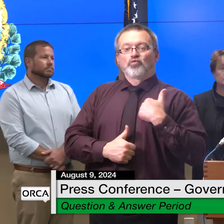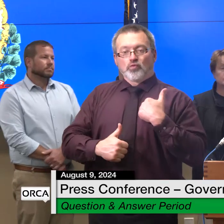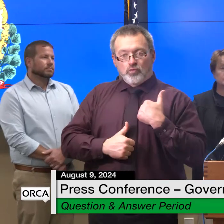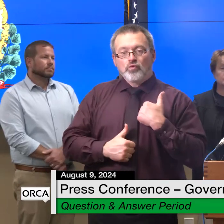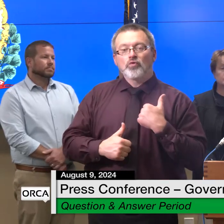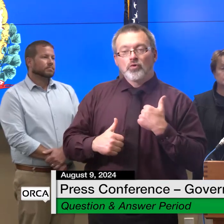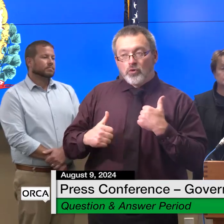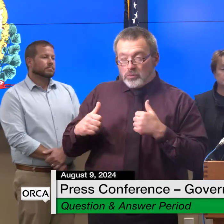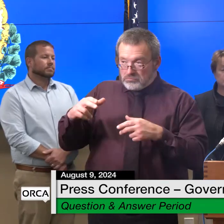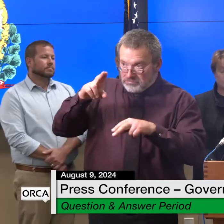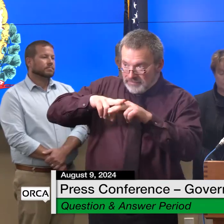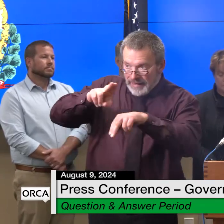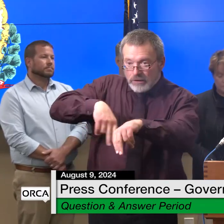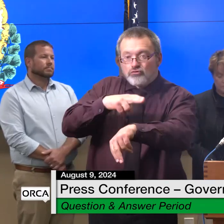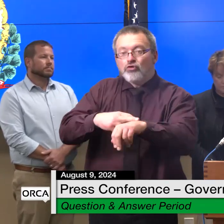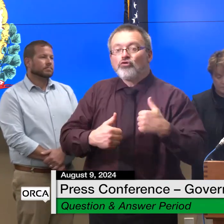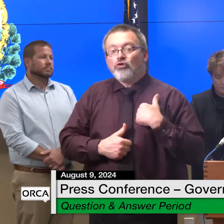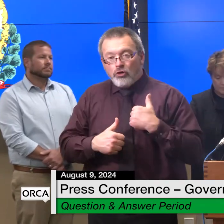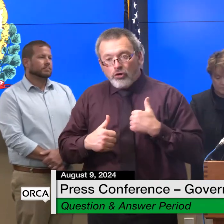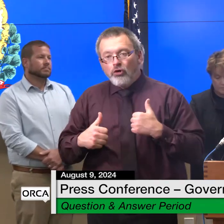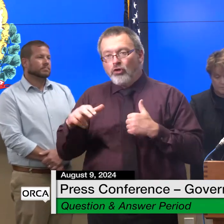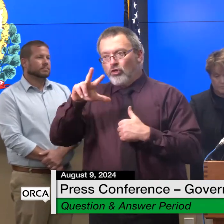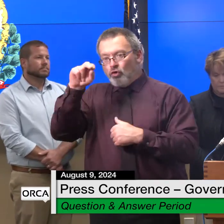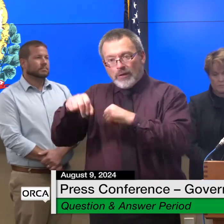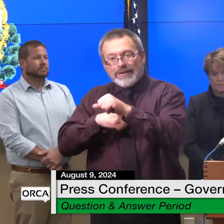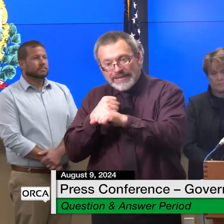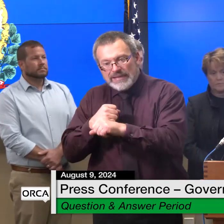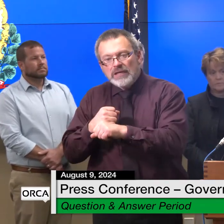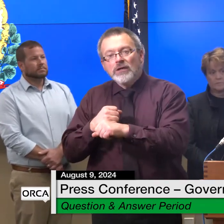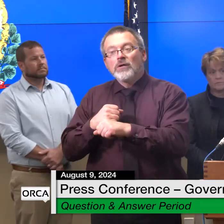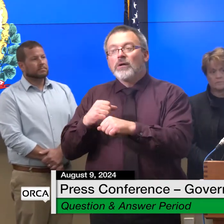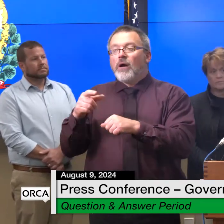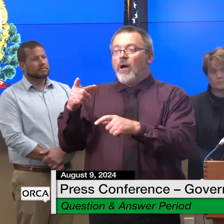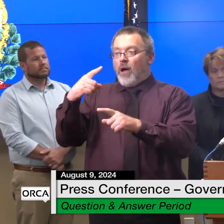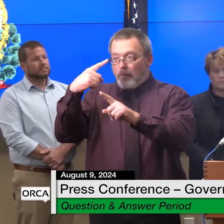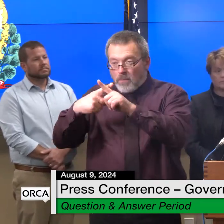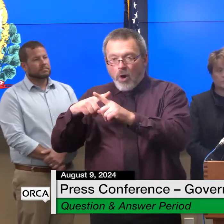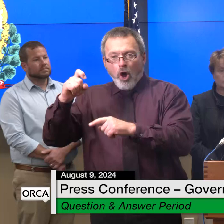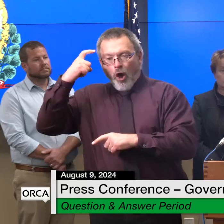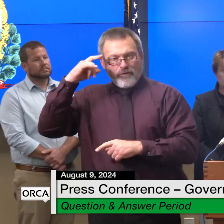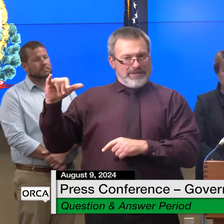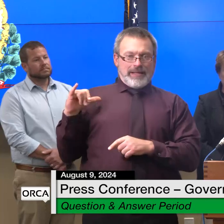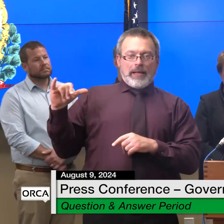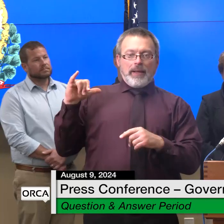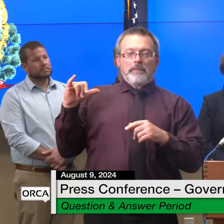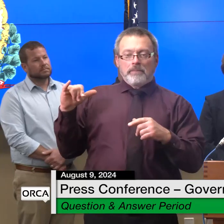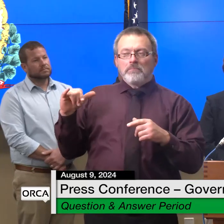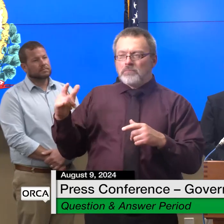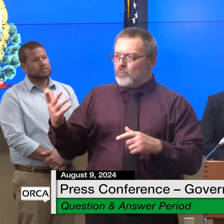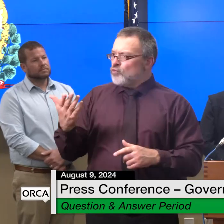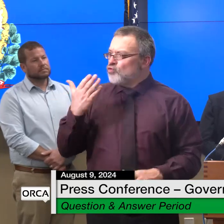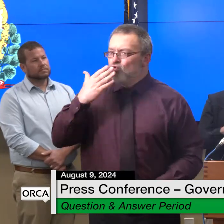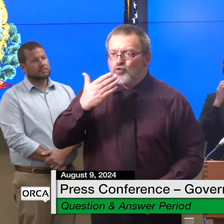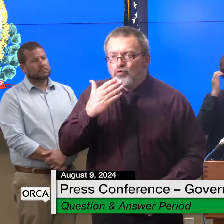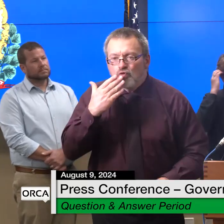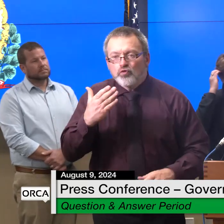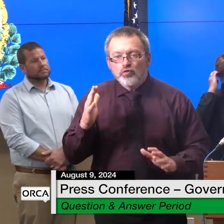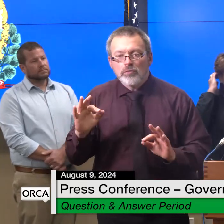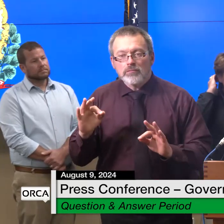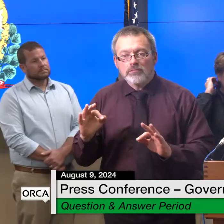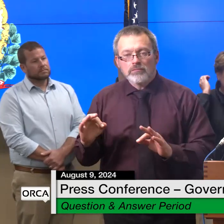uh as well as his experience as governor so i think he's a great pick for that ticket what do you make of his politics